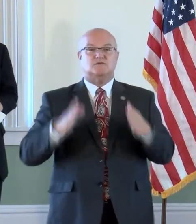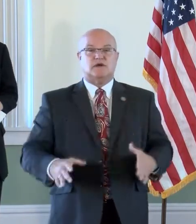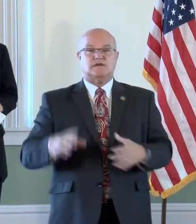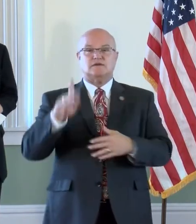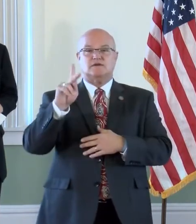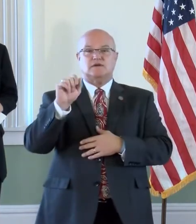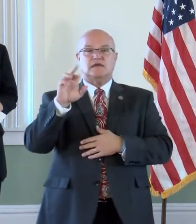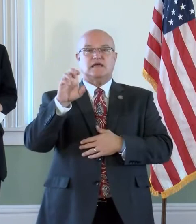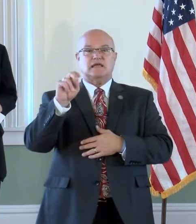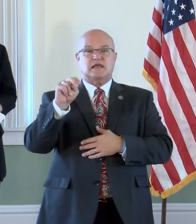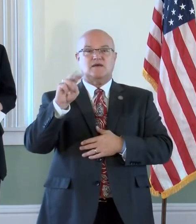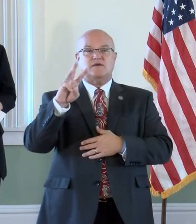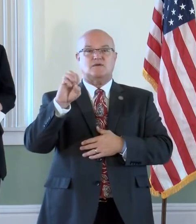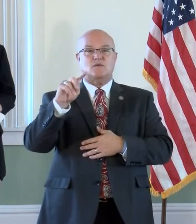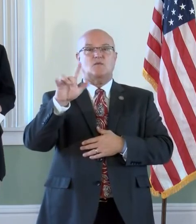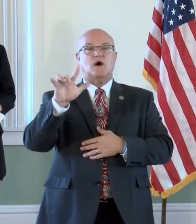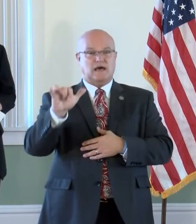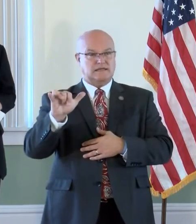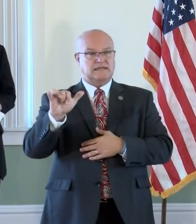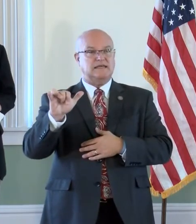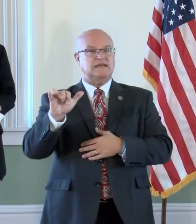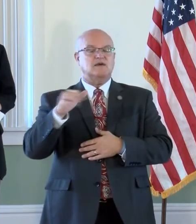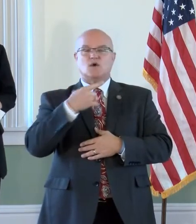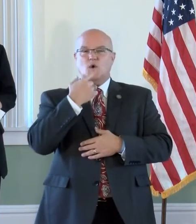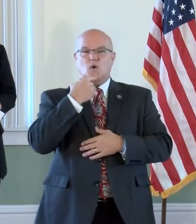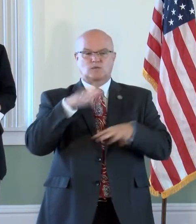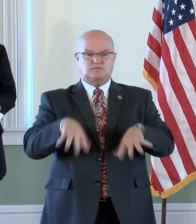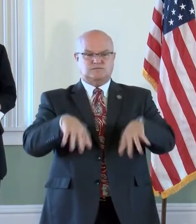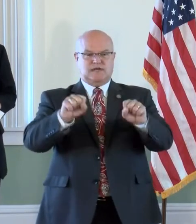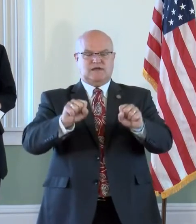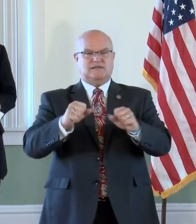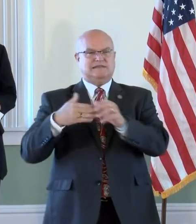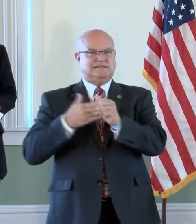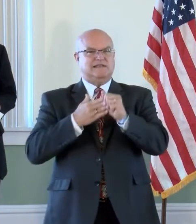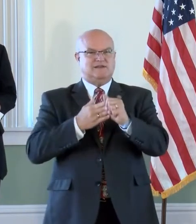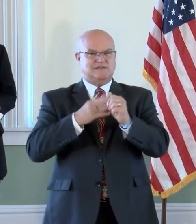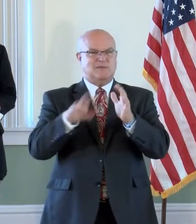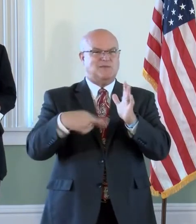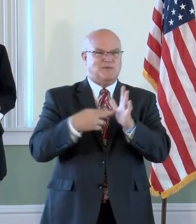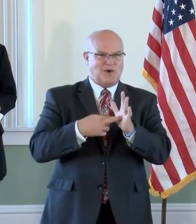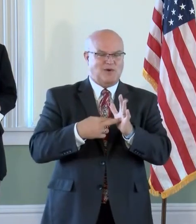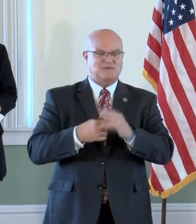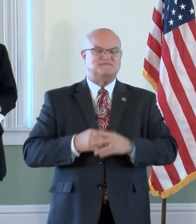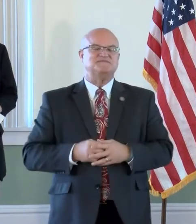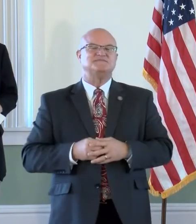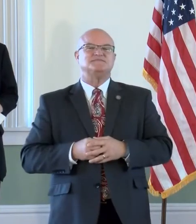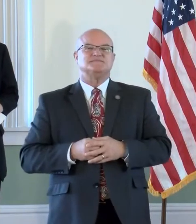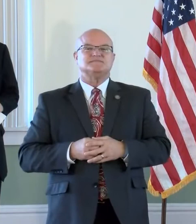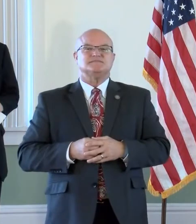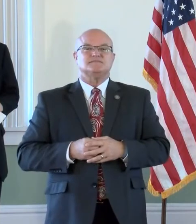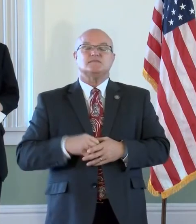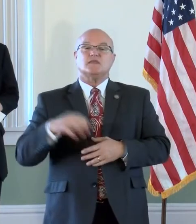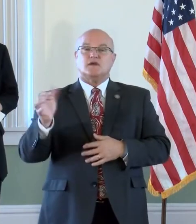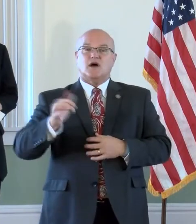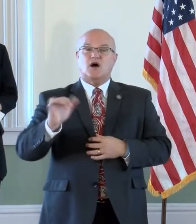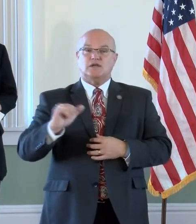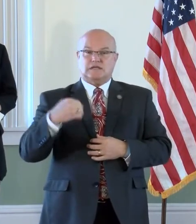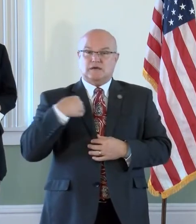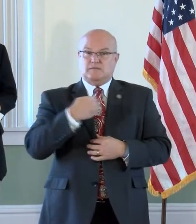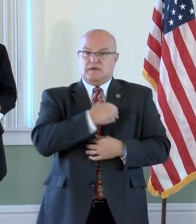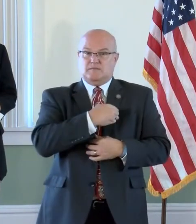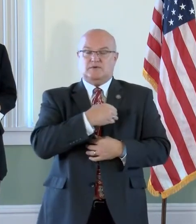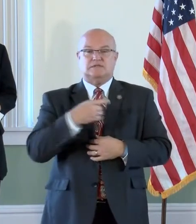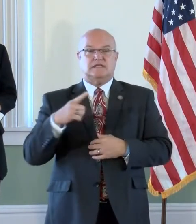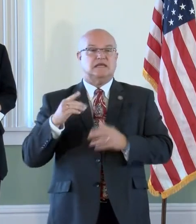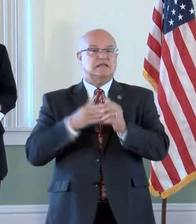Karen Watley, who has taken this leadership role on behalf of my office. Also, the members and